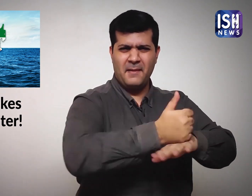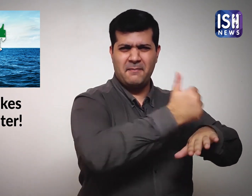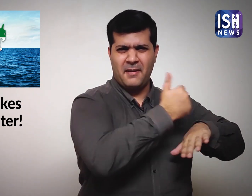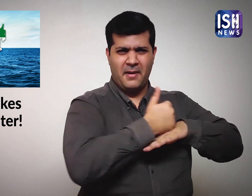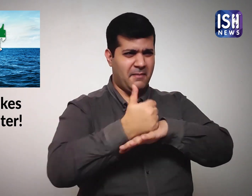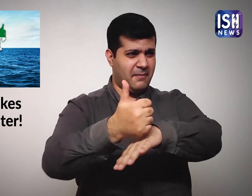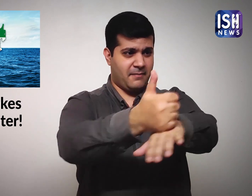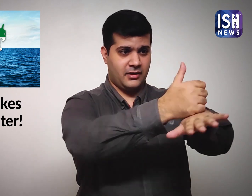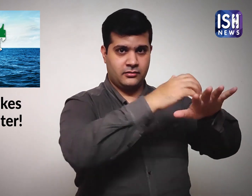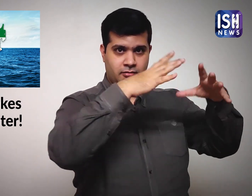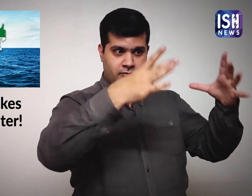12.